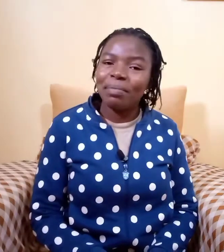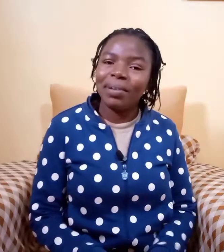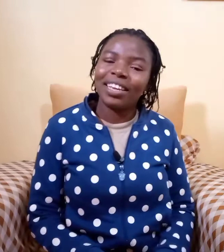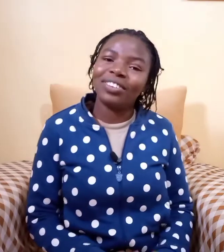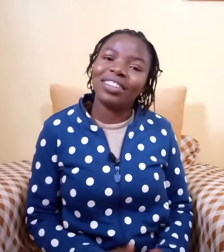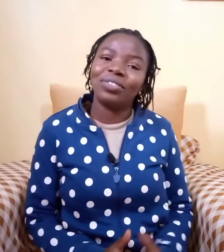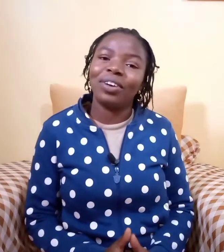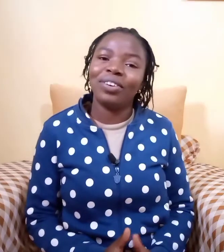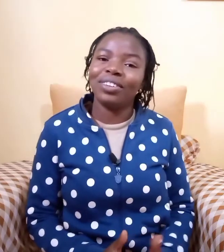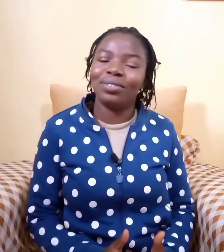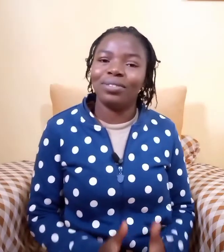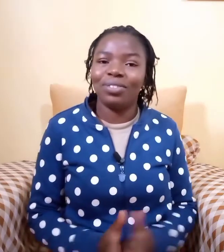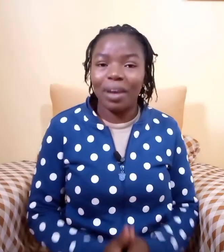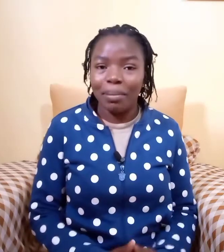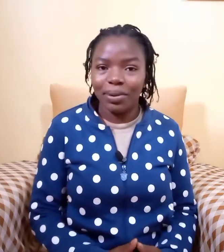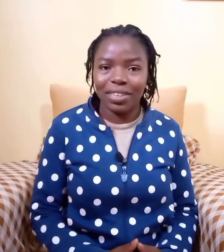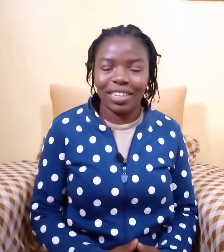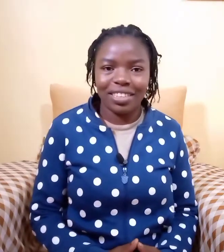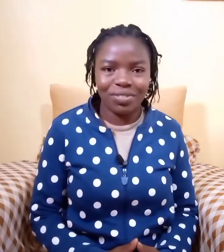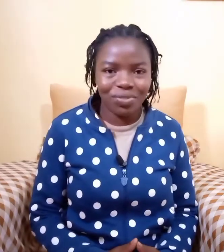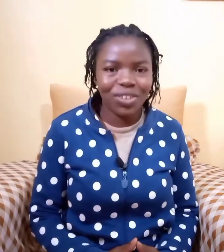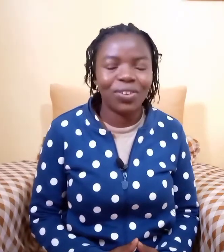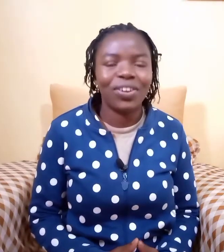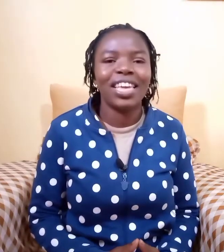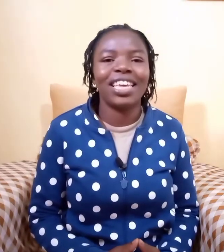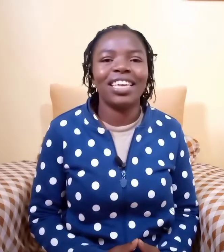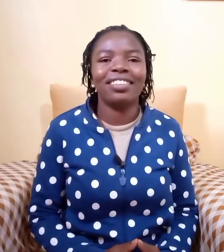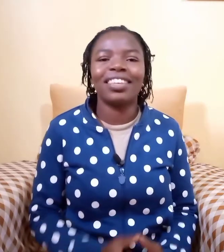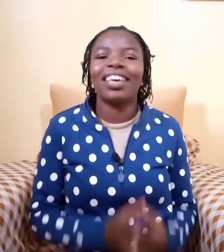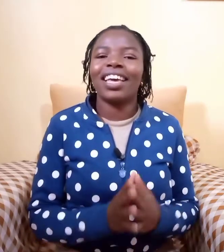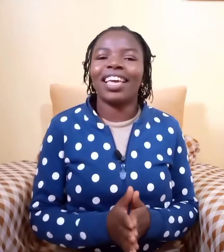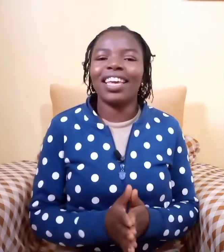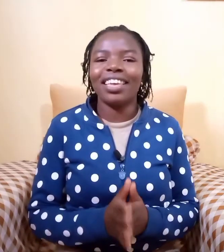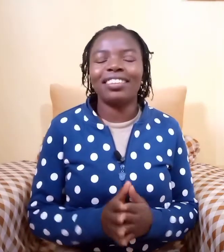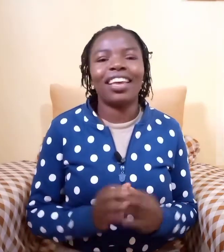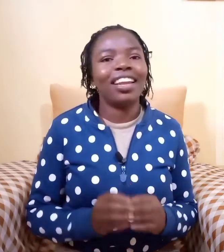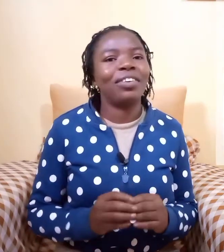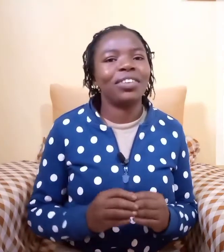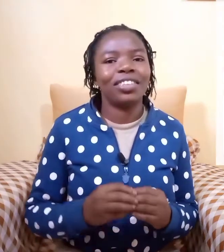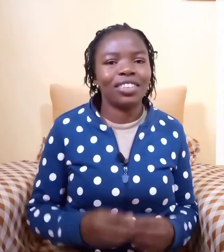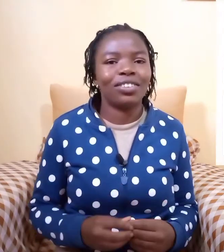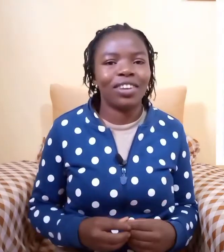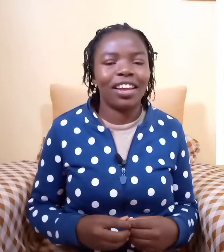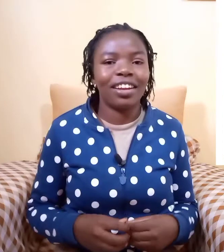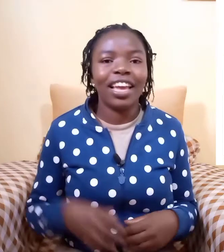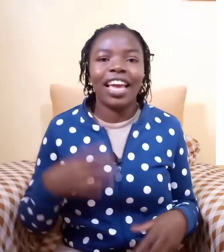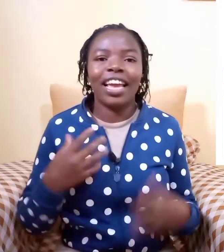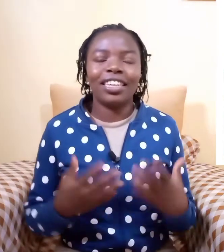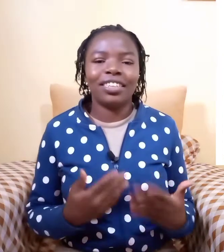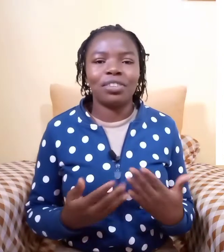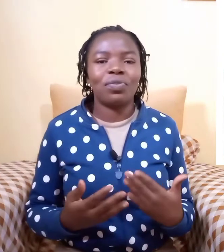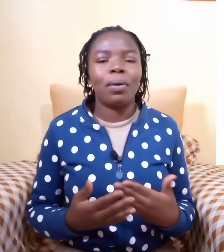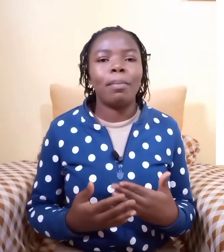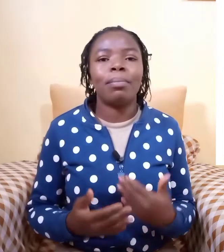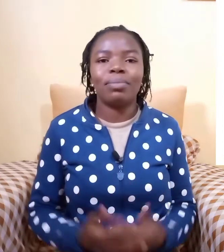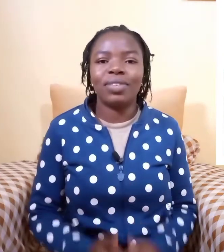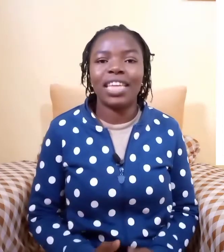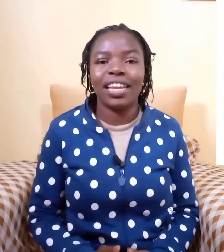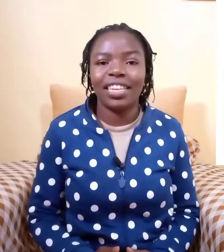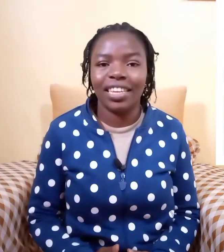application that we are going to talk about in this video is kenyan sign language dictionary and it is from study